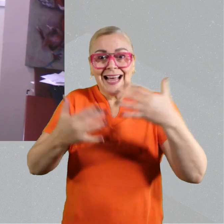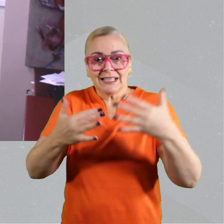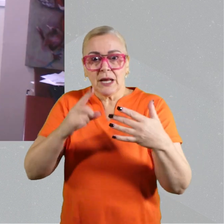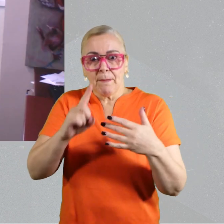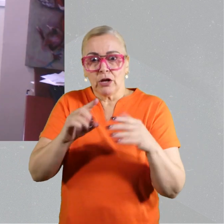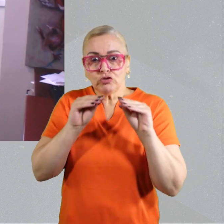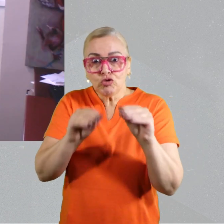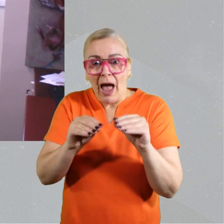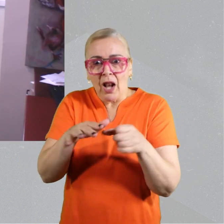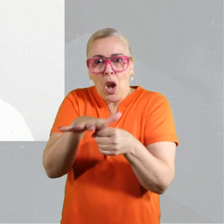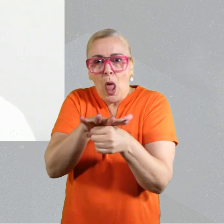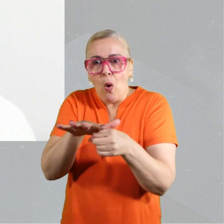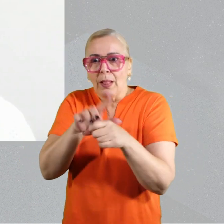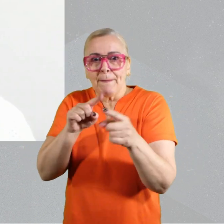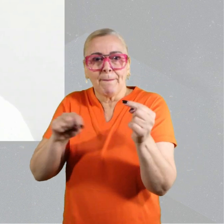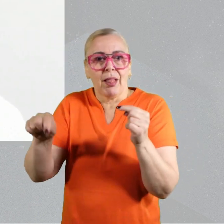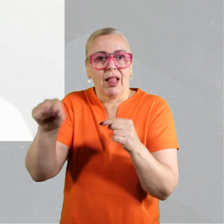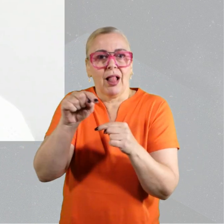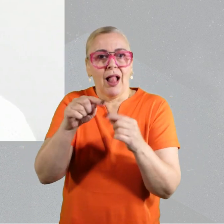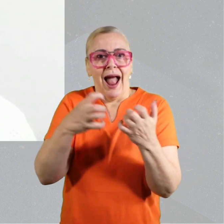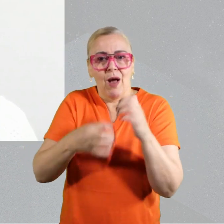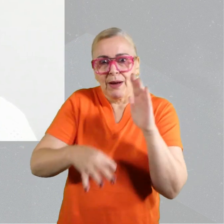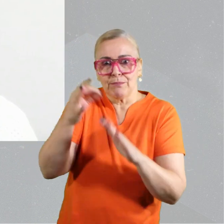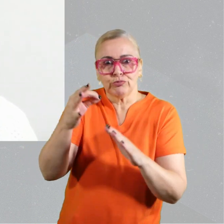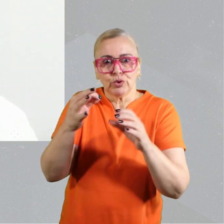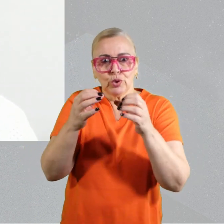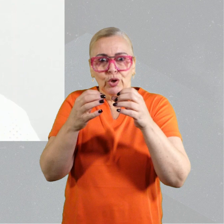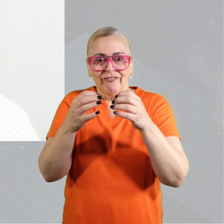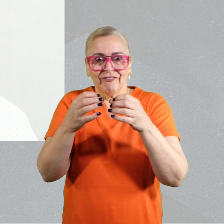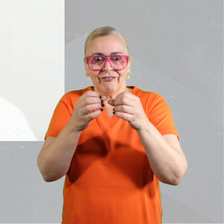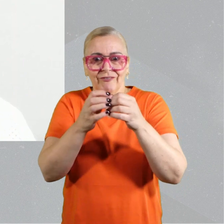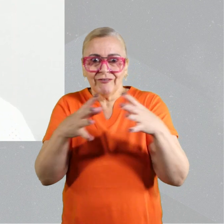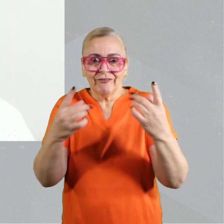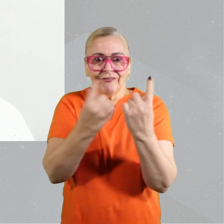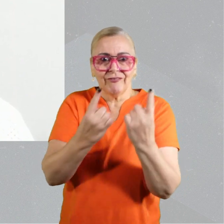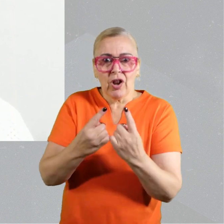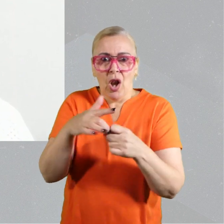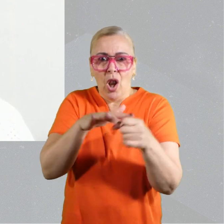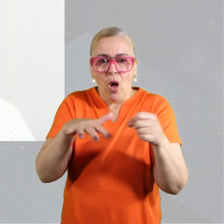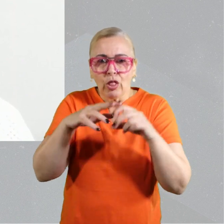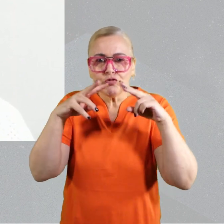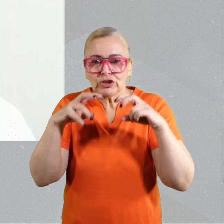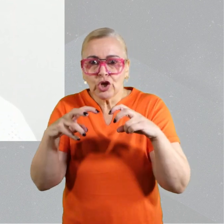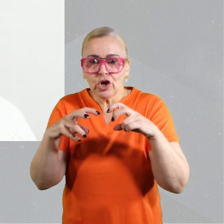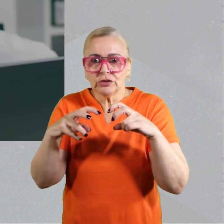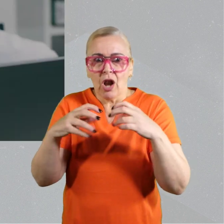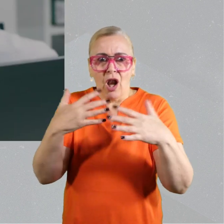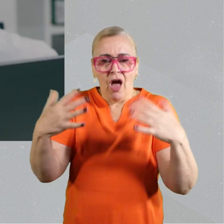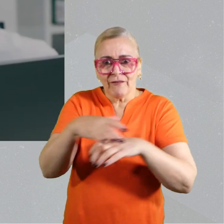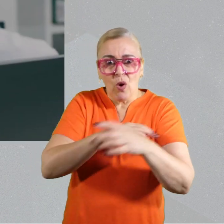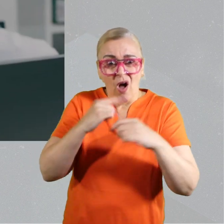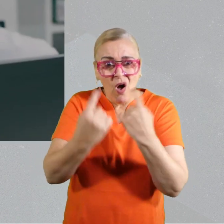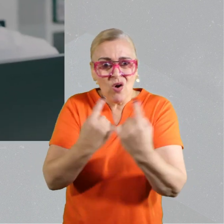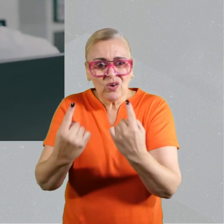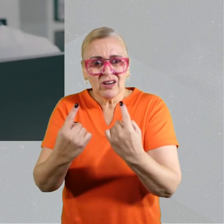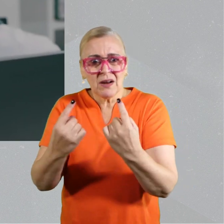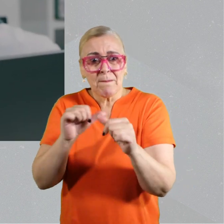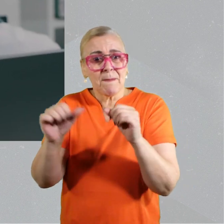in patient outcomes. One thing that we adopted right from the beginning is that not only that we get the data, but we train the